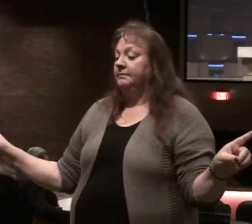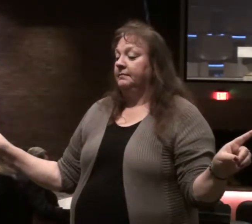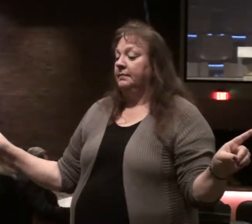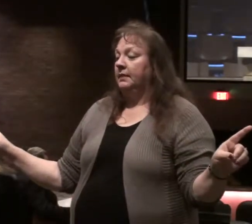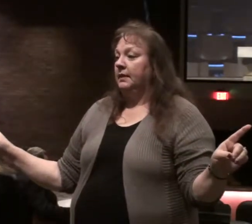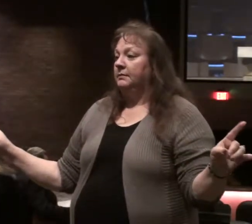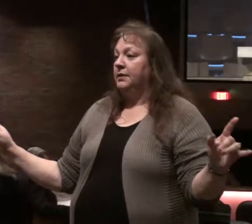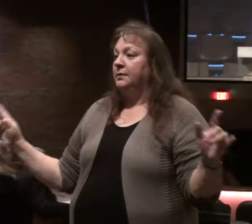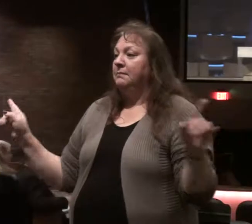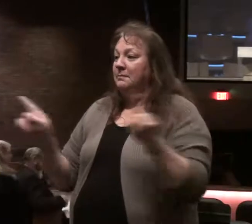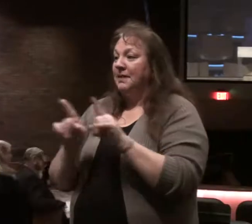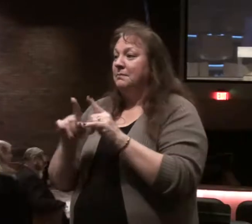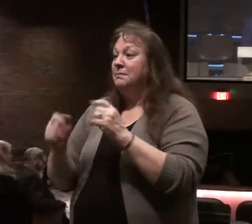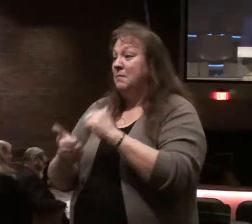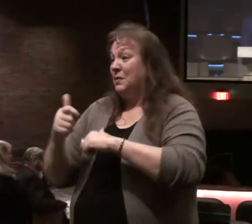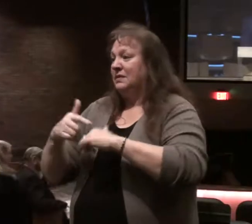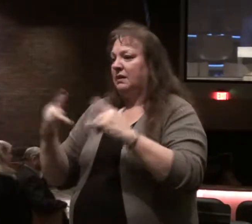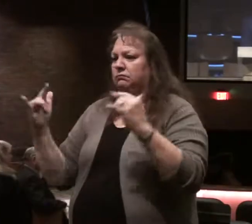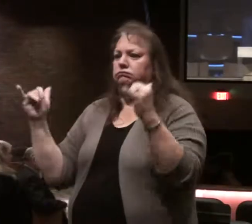headlong into each other, usually.